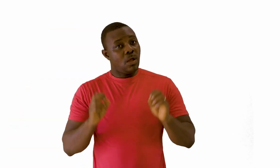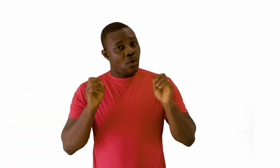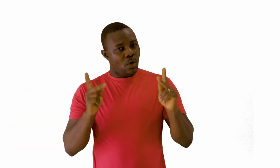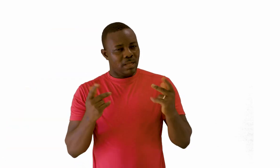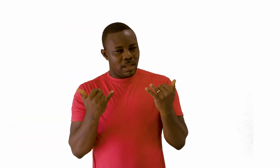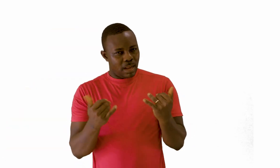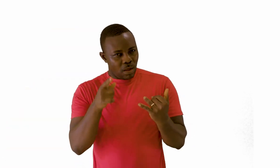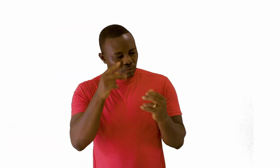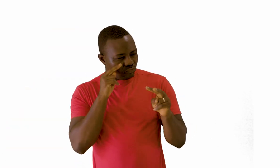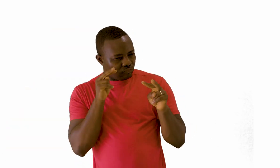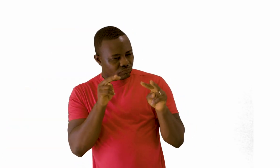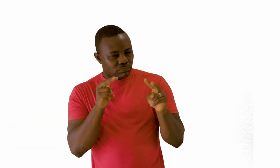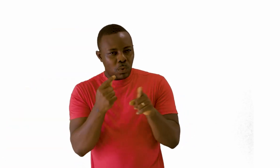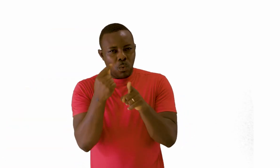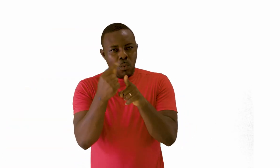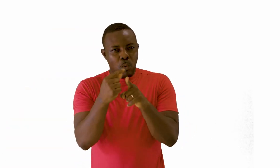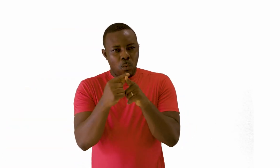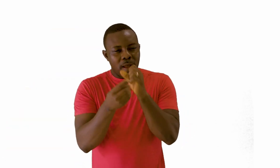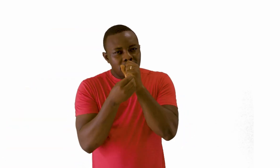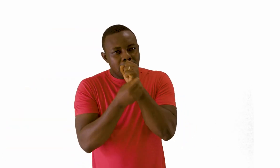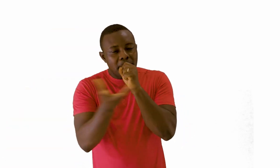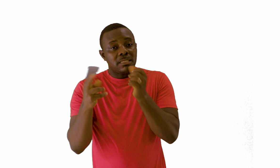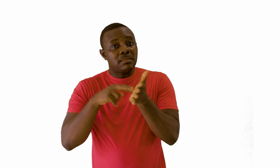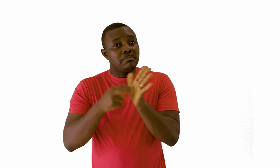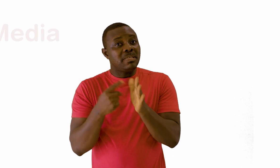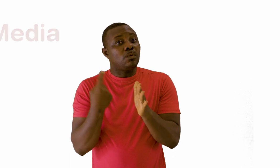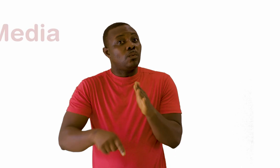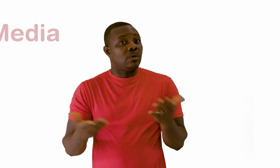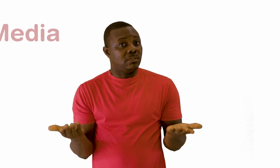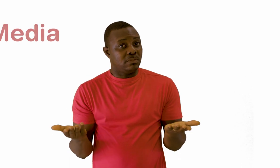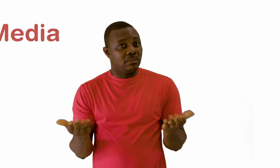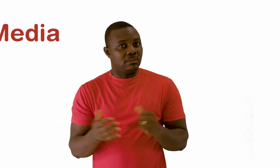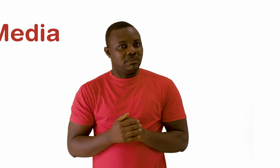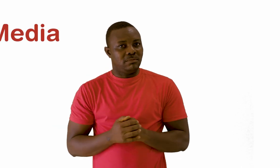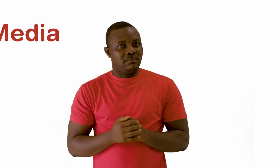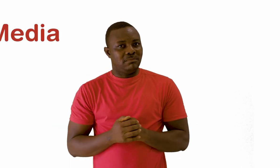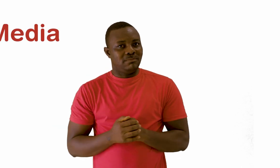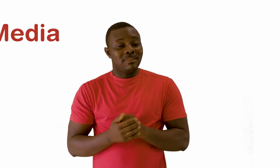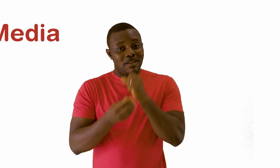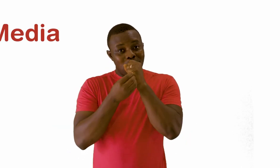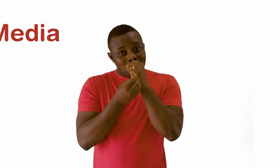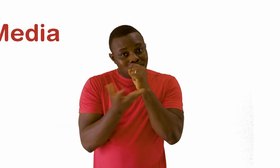Okay, so far you've been viewing this video and seeing the word media. But what does it mean?